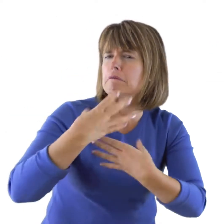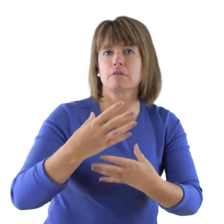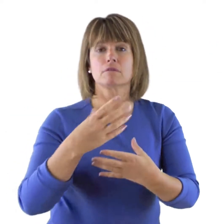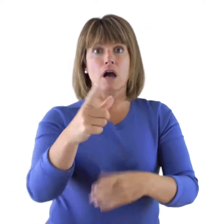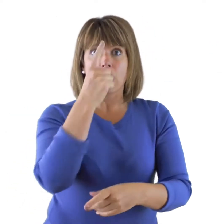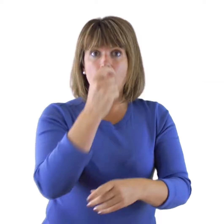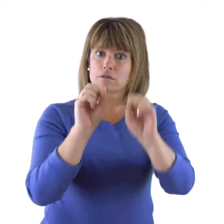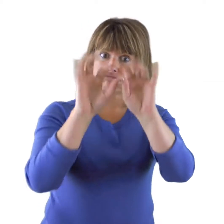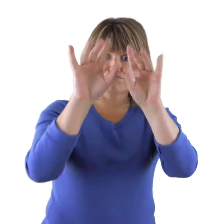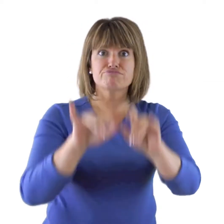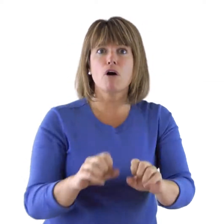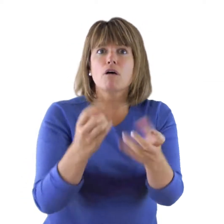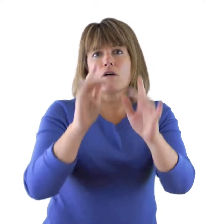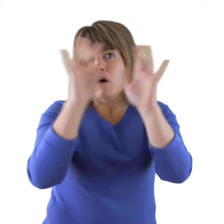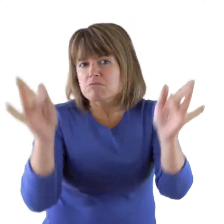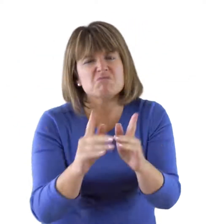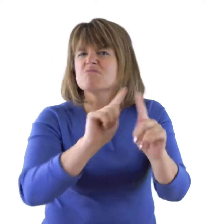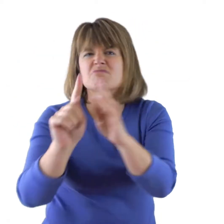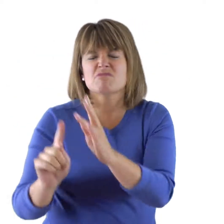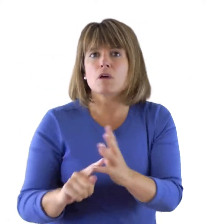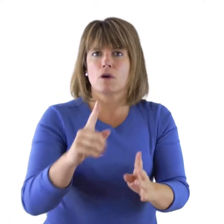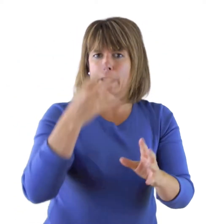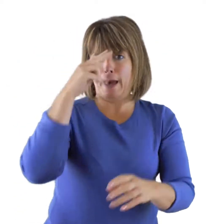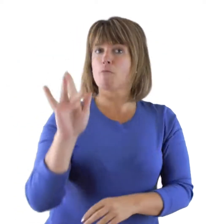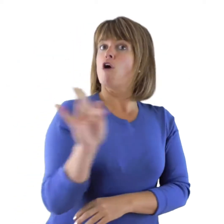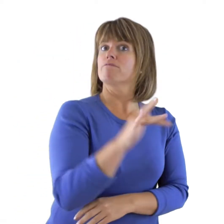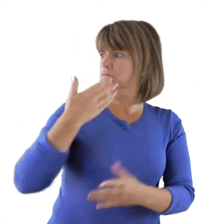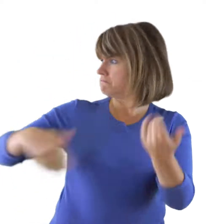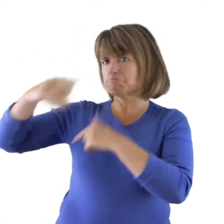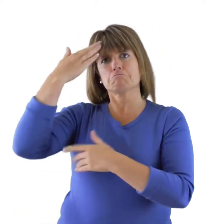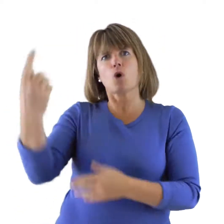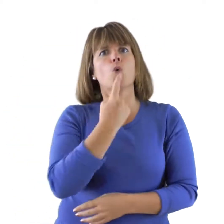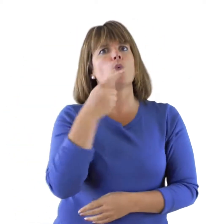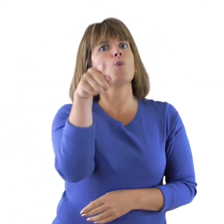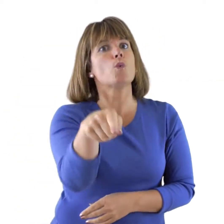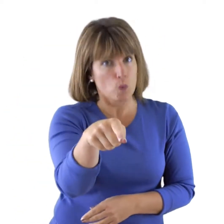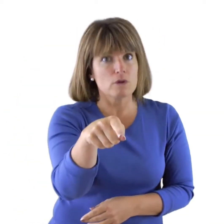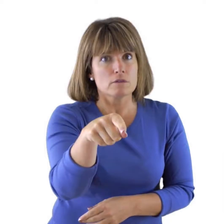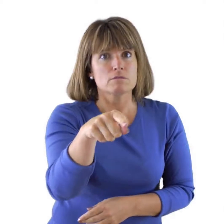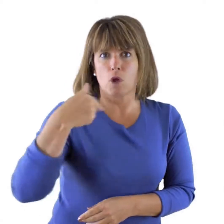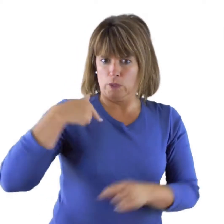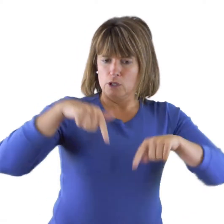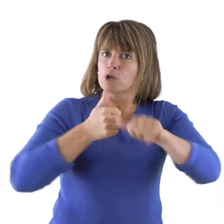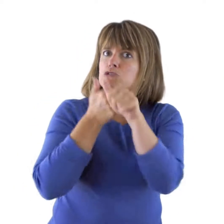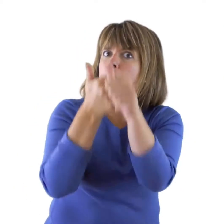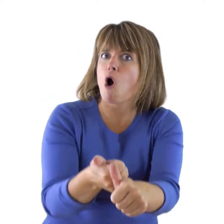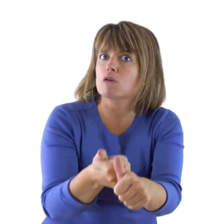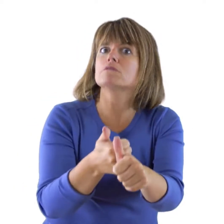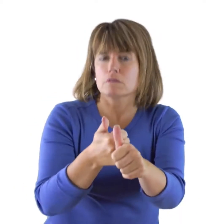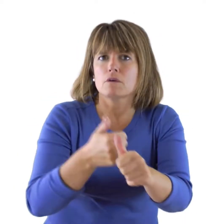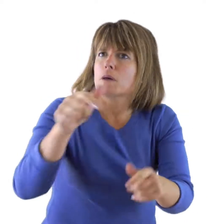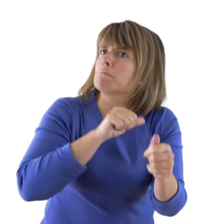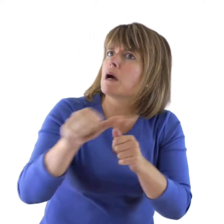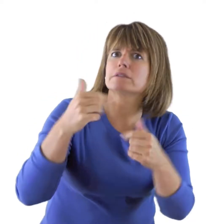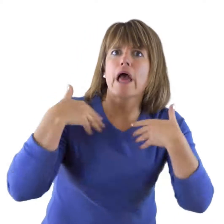If you are nervous about sharing the issues that are affecting you, you can choose to leave feedback anonymously. Healthwatch Bristol is also